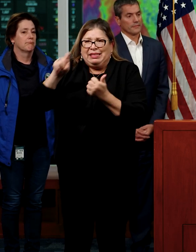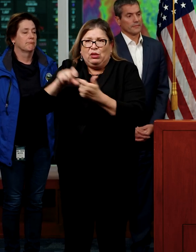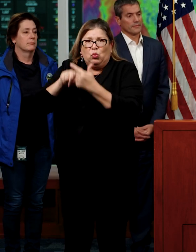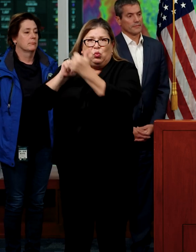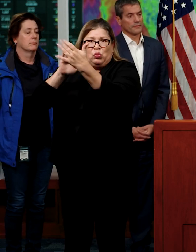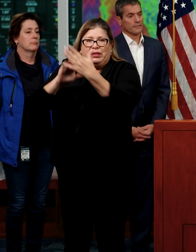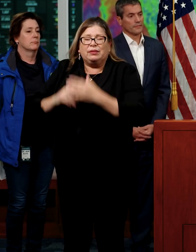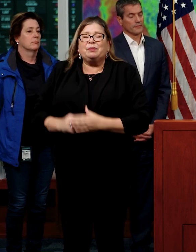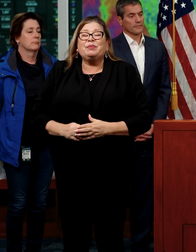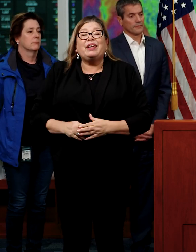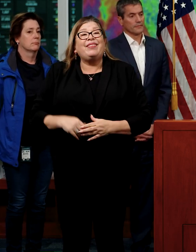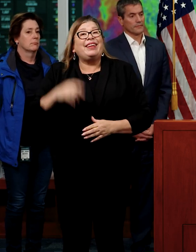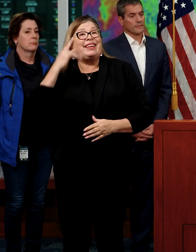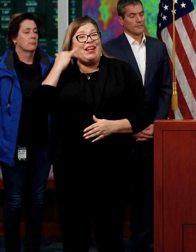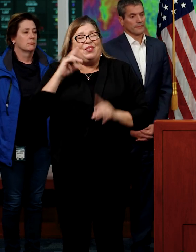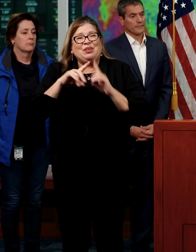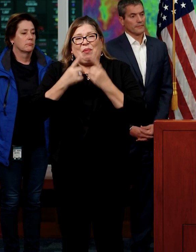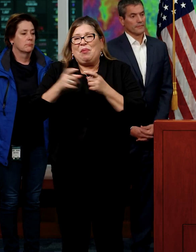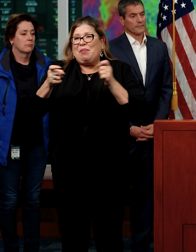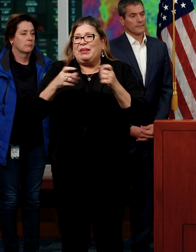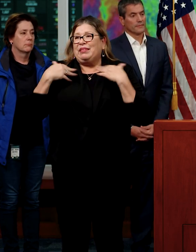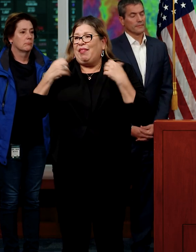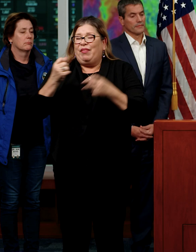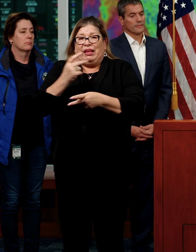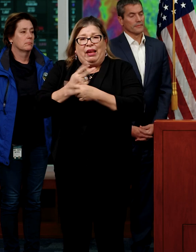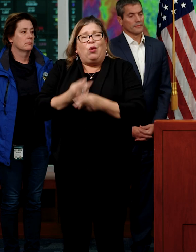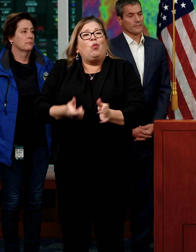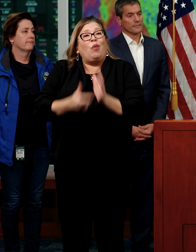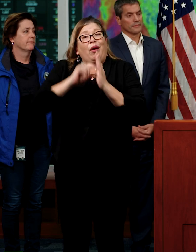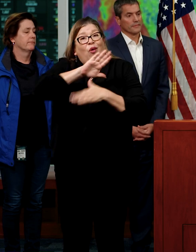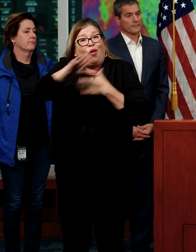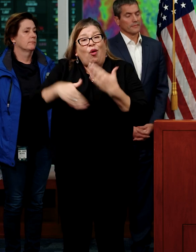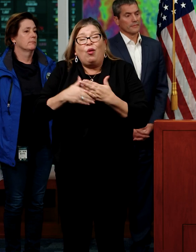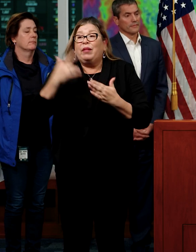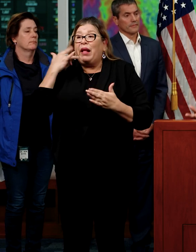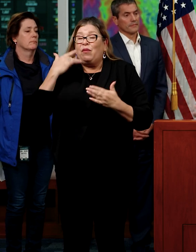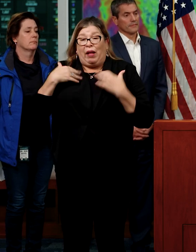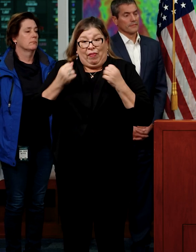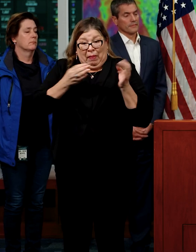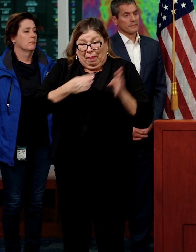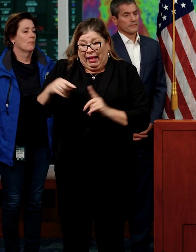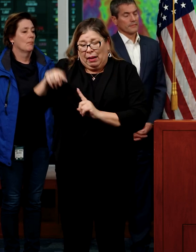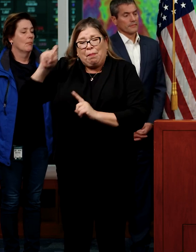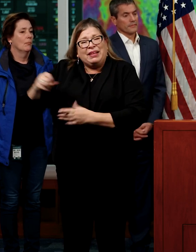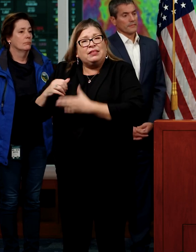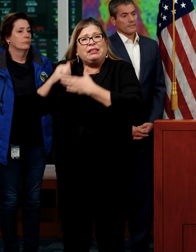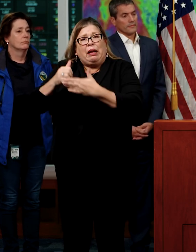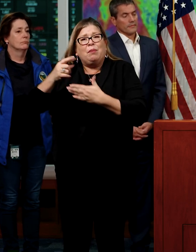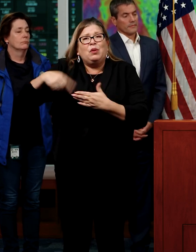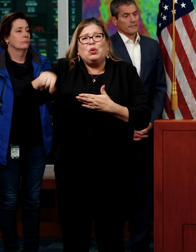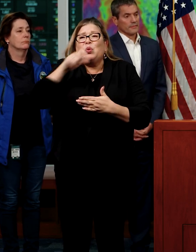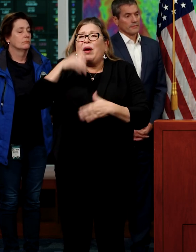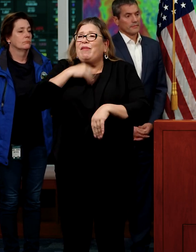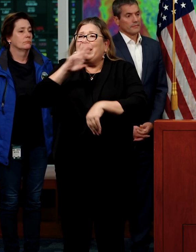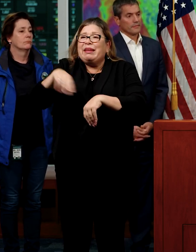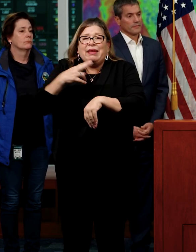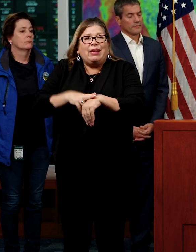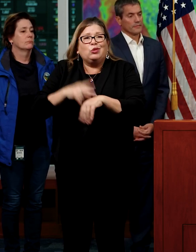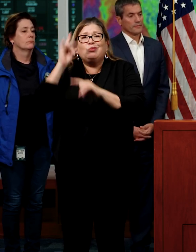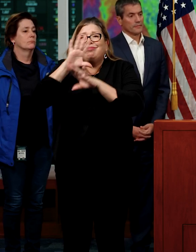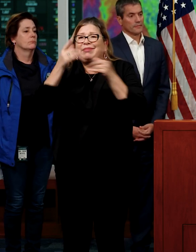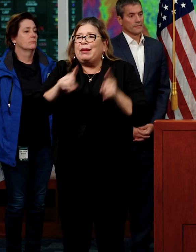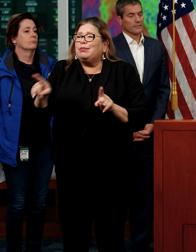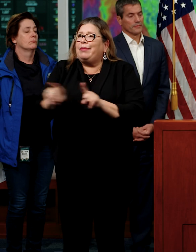Department of Managed Health Care requires California health plans to help victims of natural disasters, including earthquakes, wildfires, and flooding,